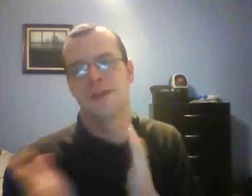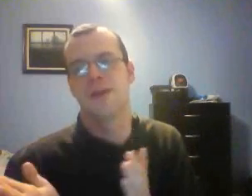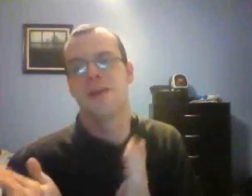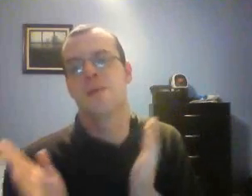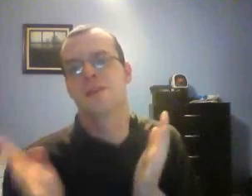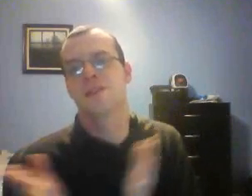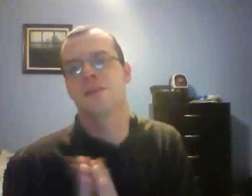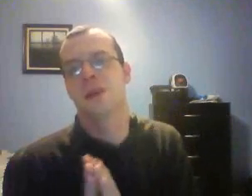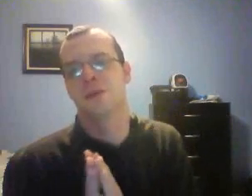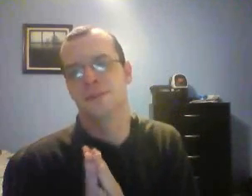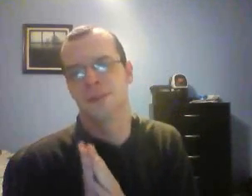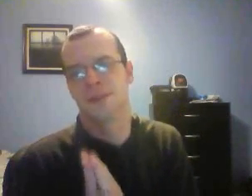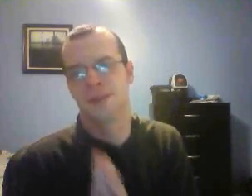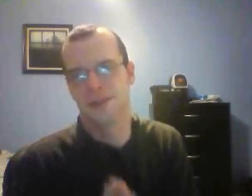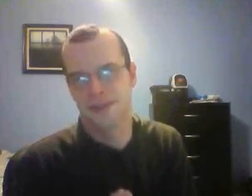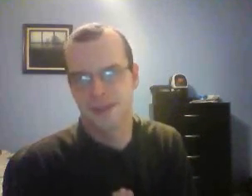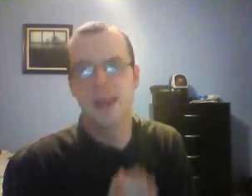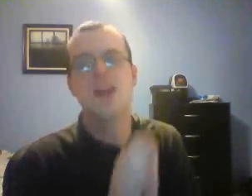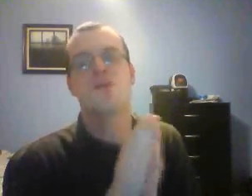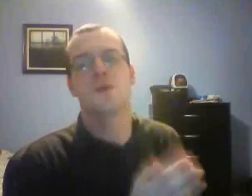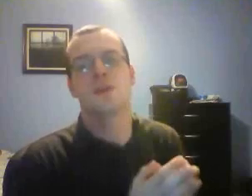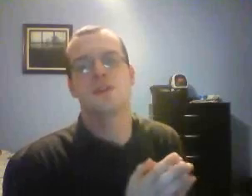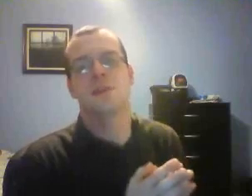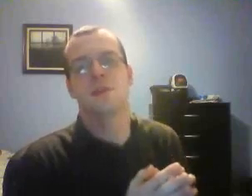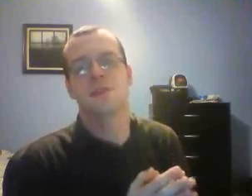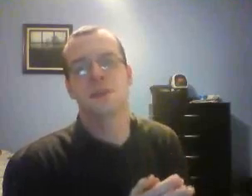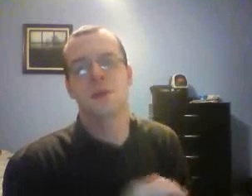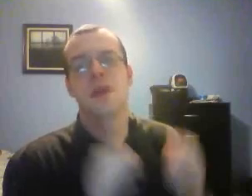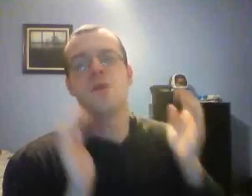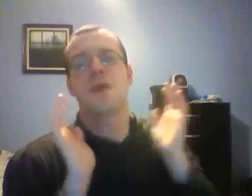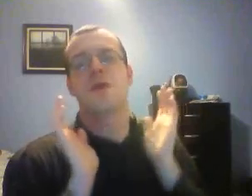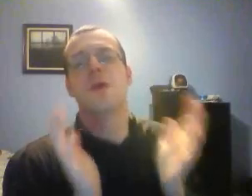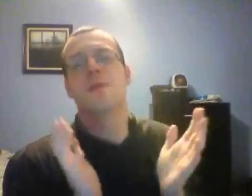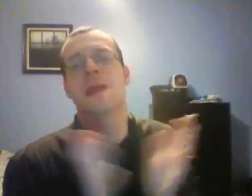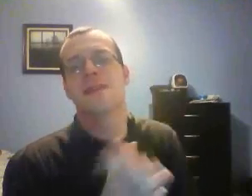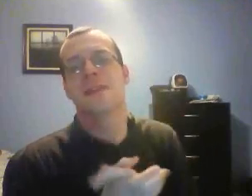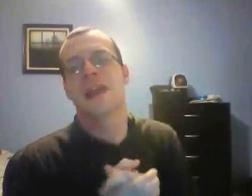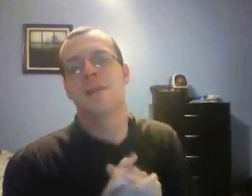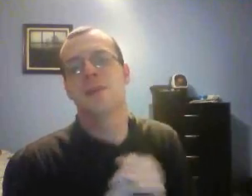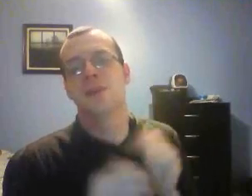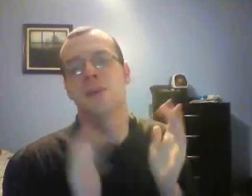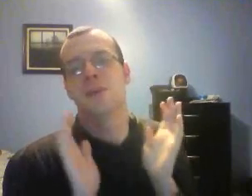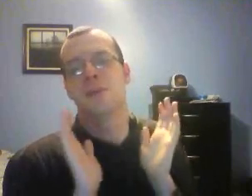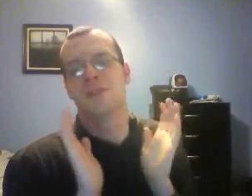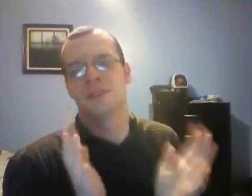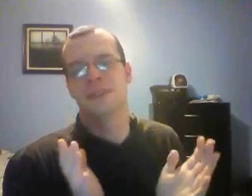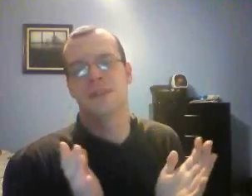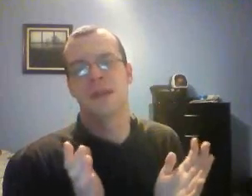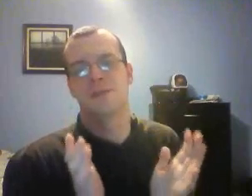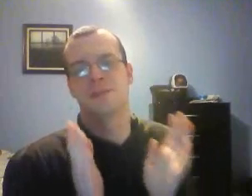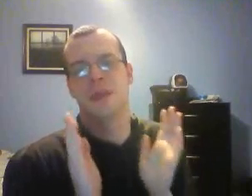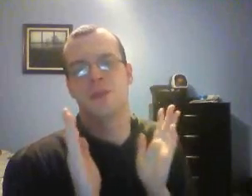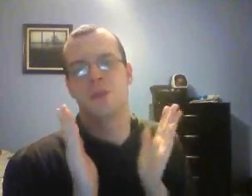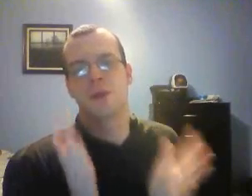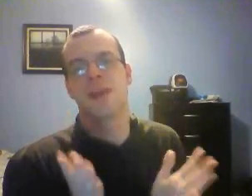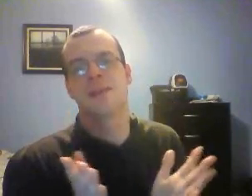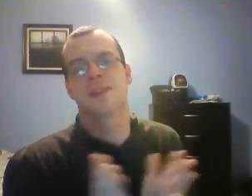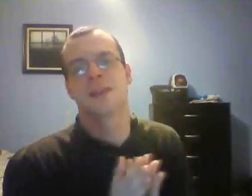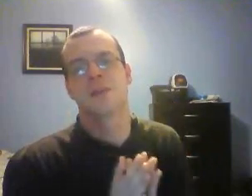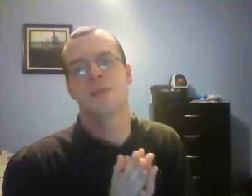headlined by Shawn Michaels and Sid Justice for the championship. We are going back to the Alamo Dome in front of 60,000 people. Really excited about